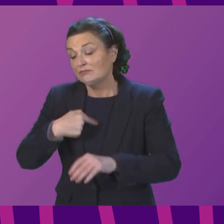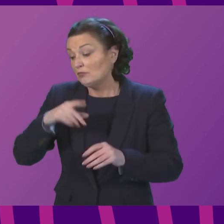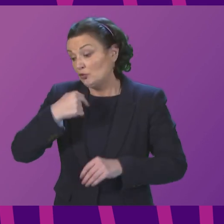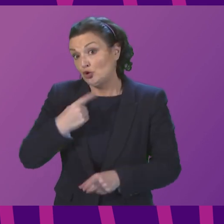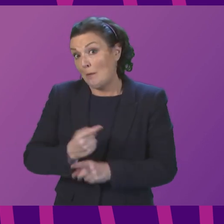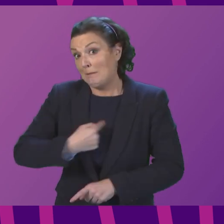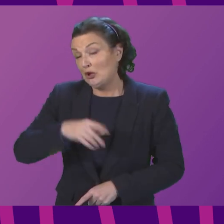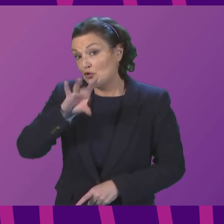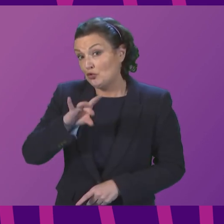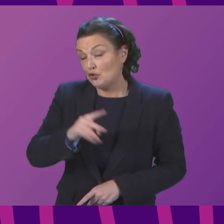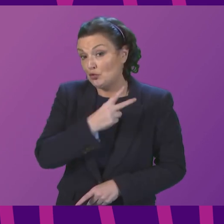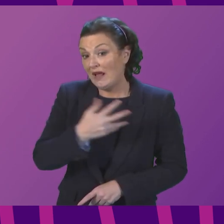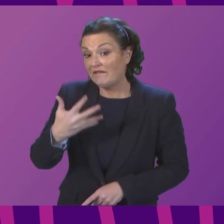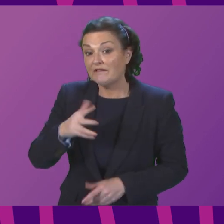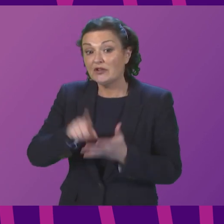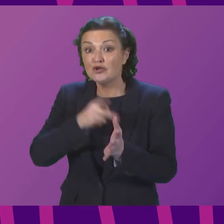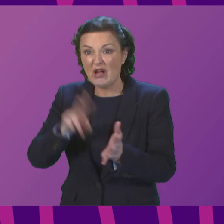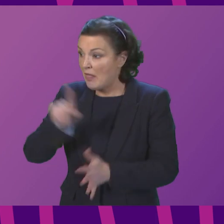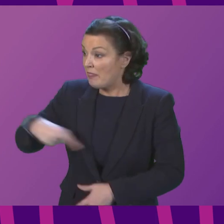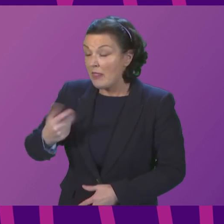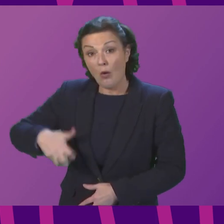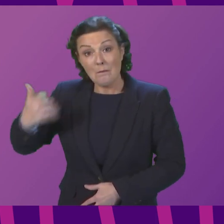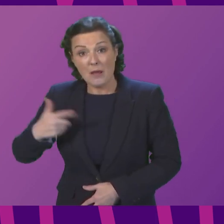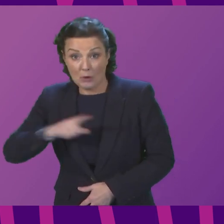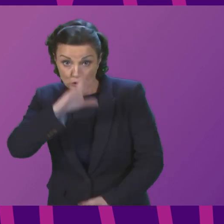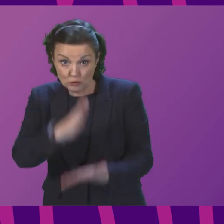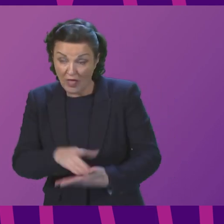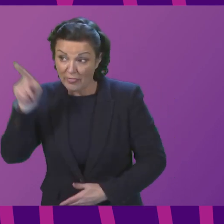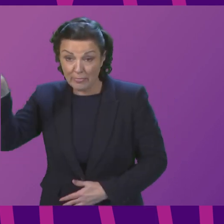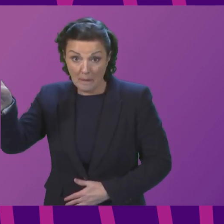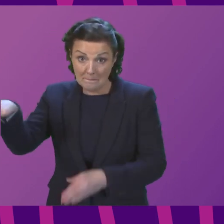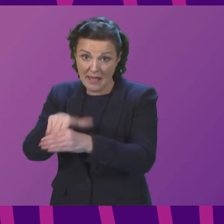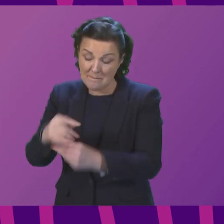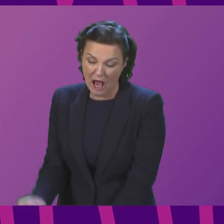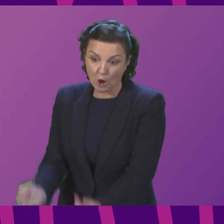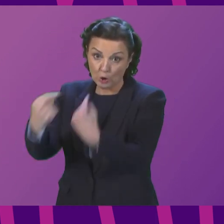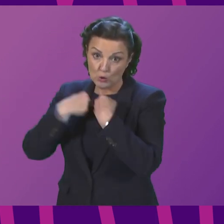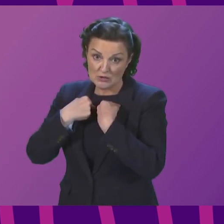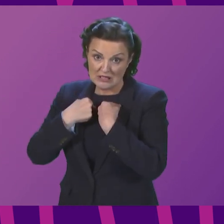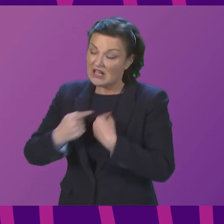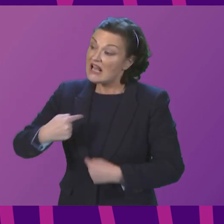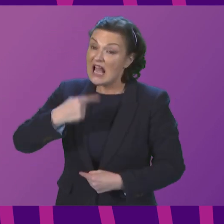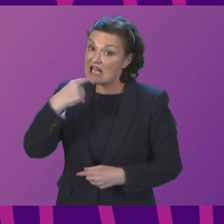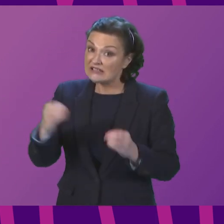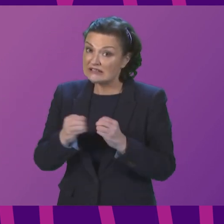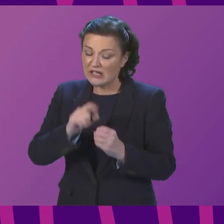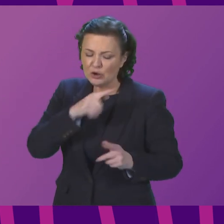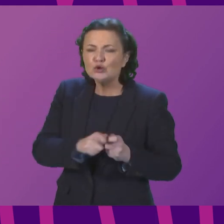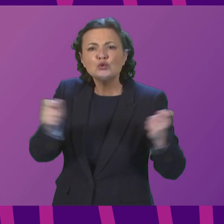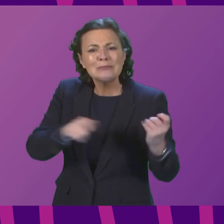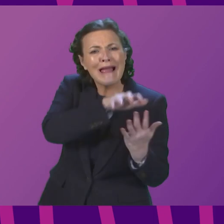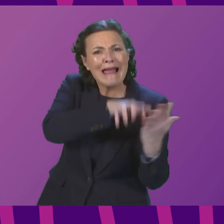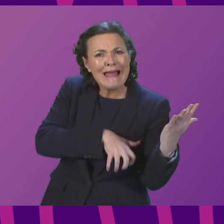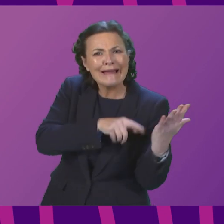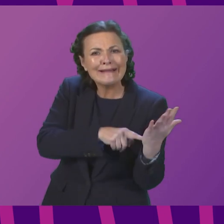25th. And there's moans because it's true. When the member accused me of upholding an assertion made in a newspaper article,